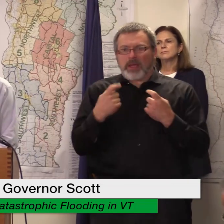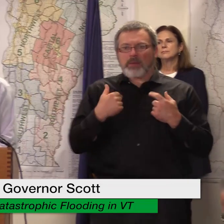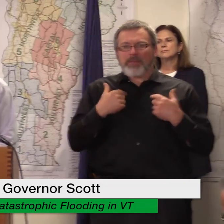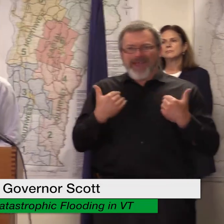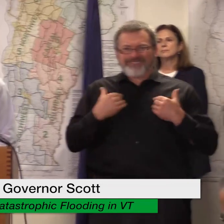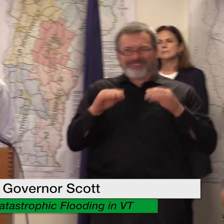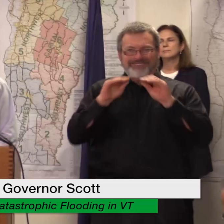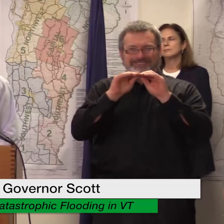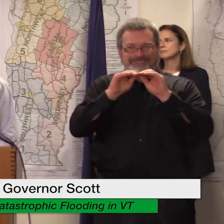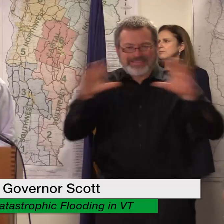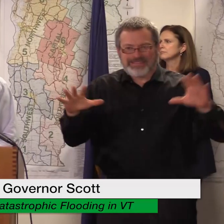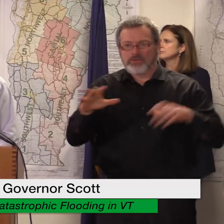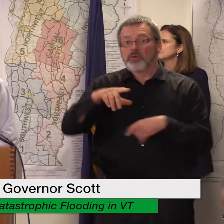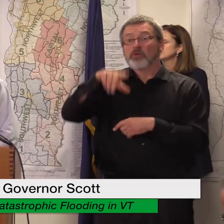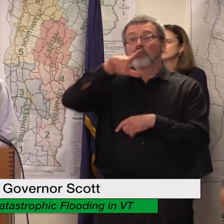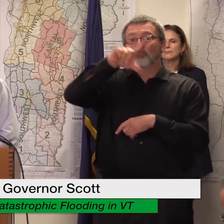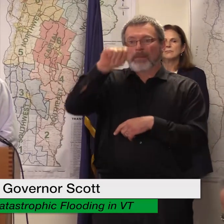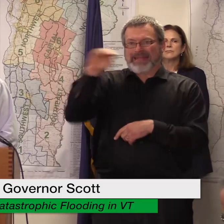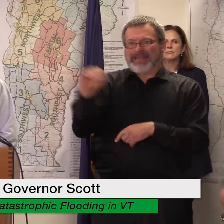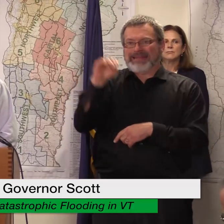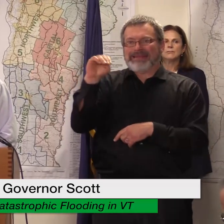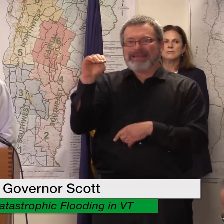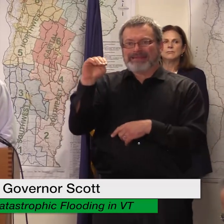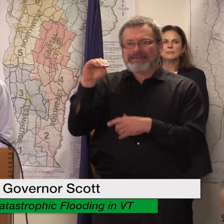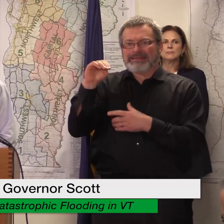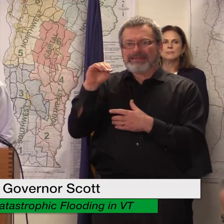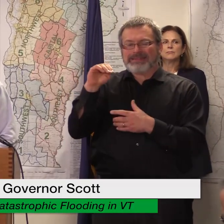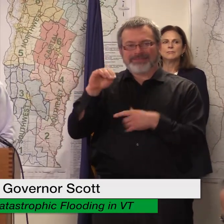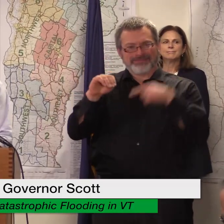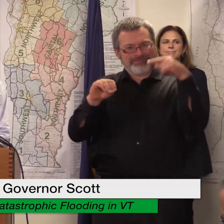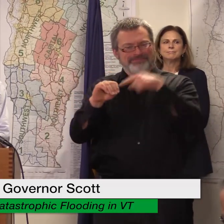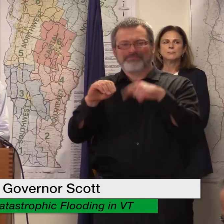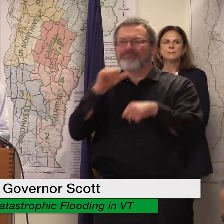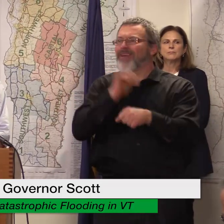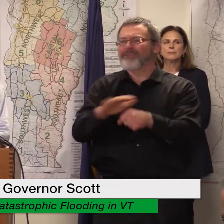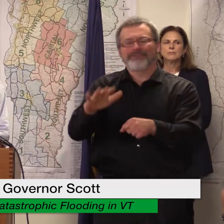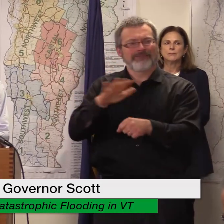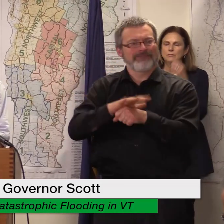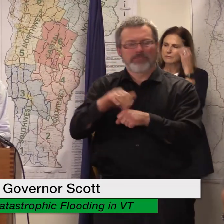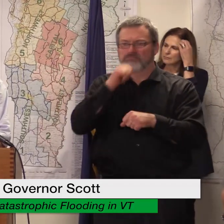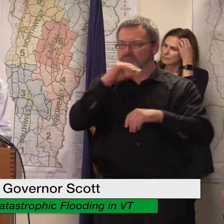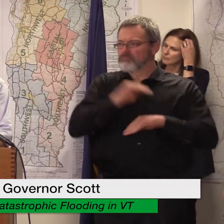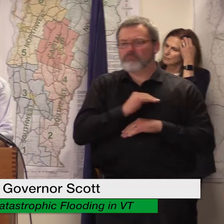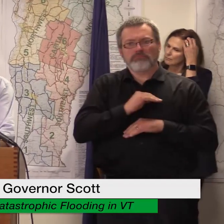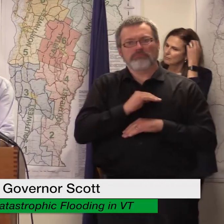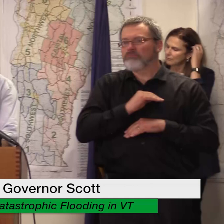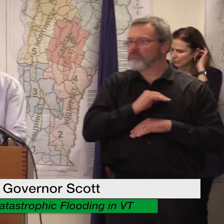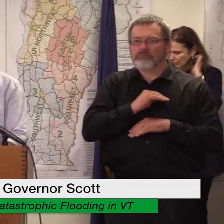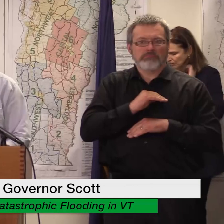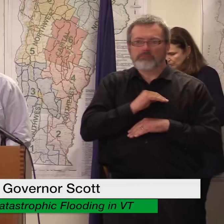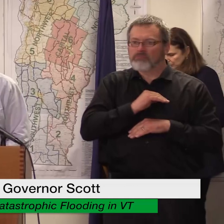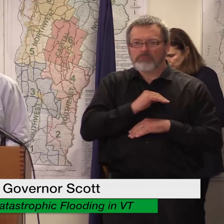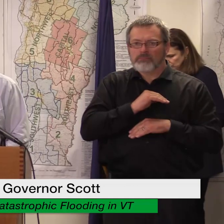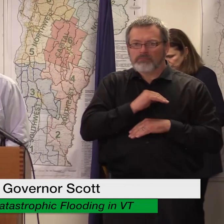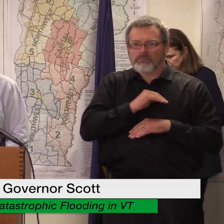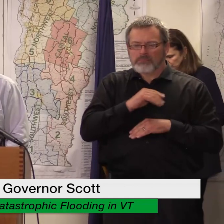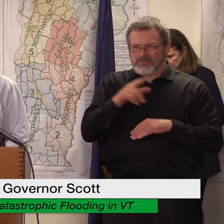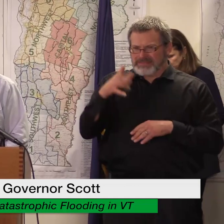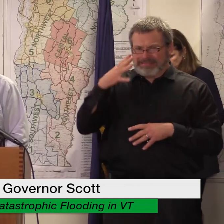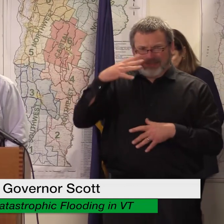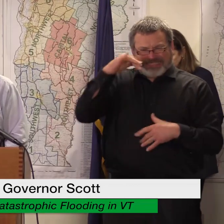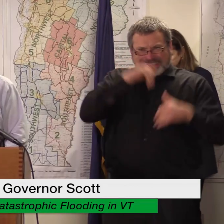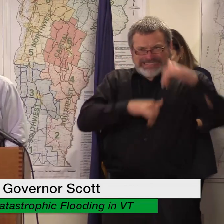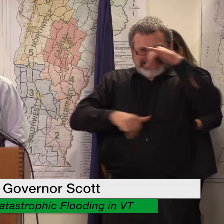will not be announced won't even come close to meet the total need or even reach all